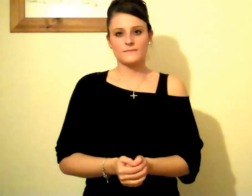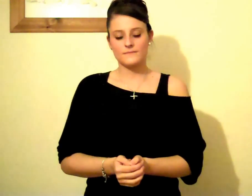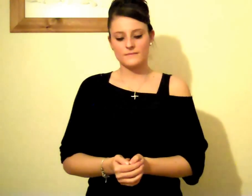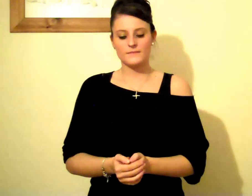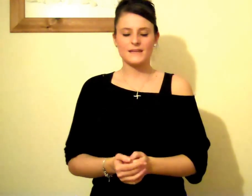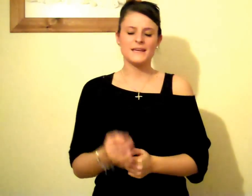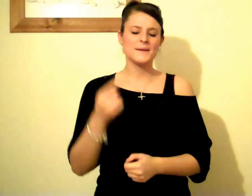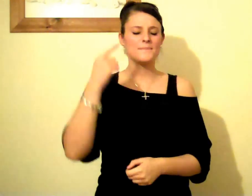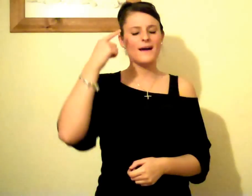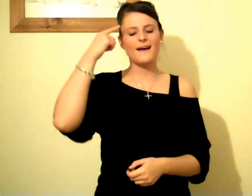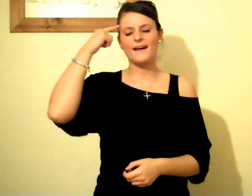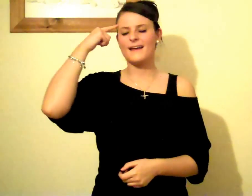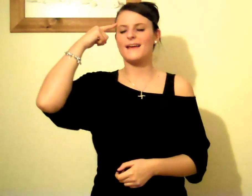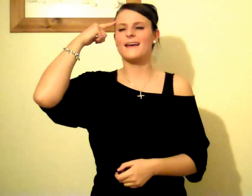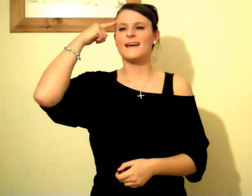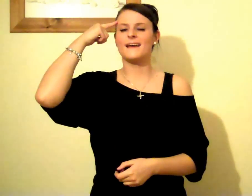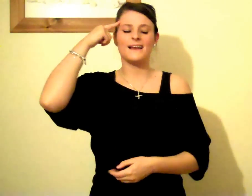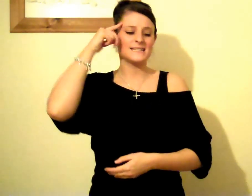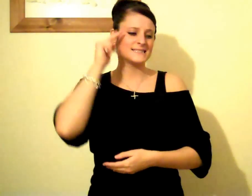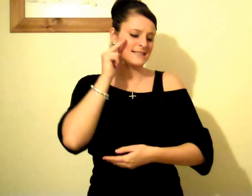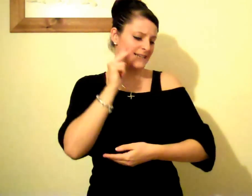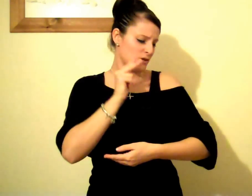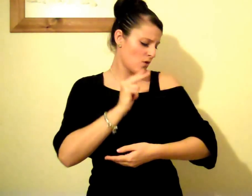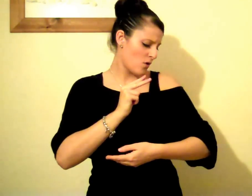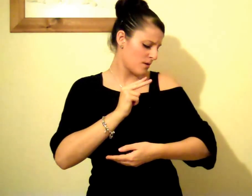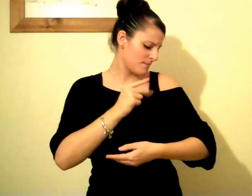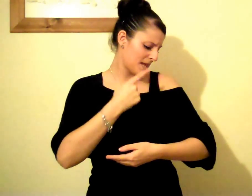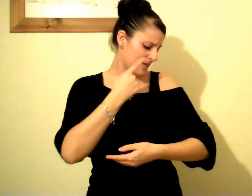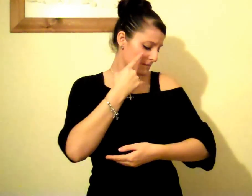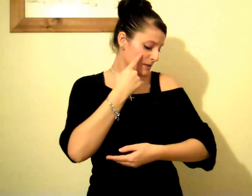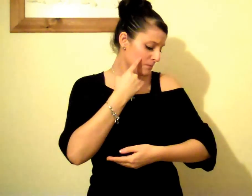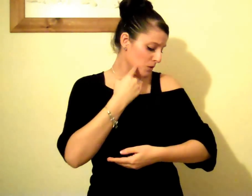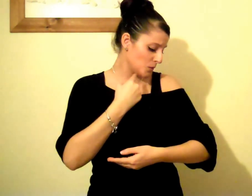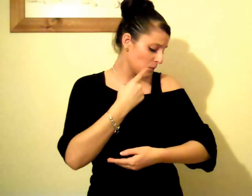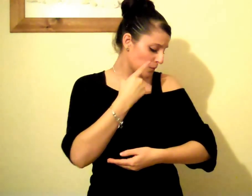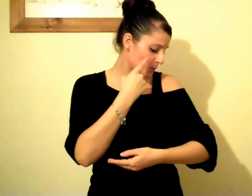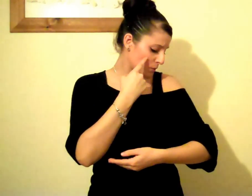In my head In see your baby blues